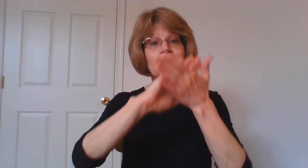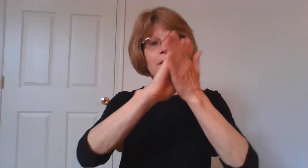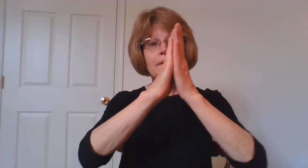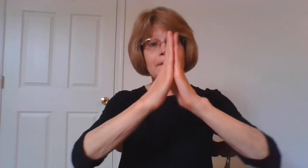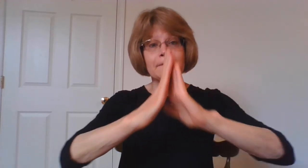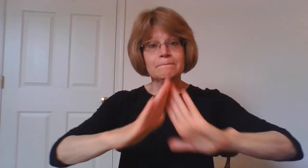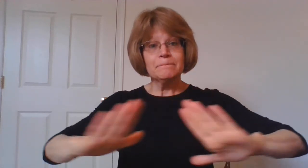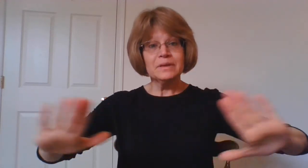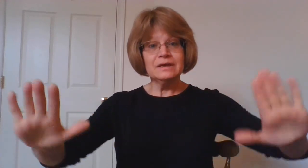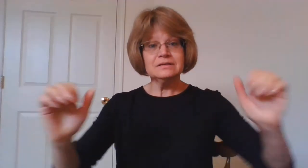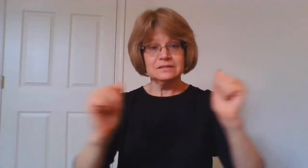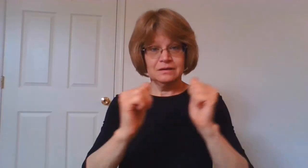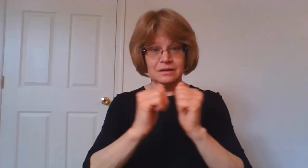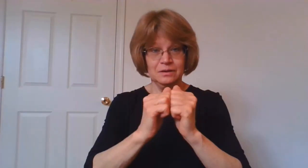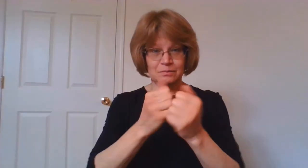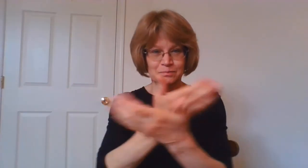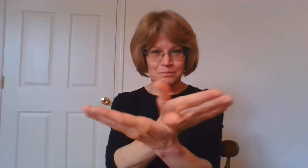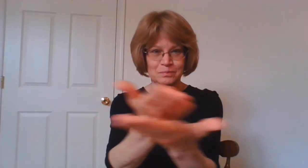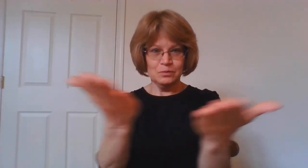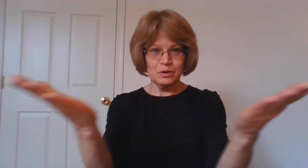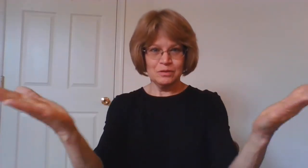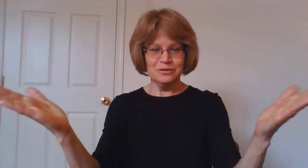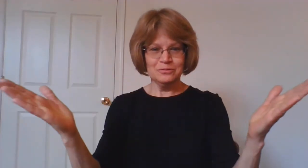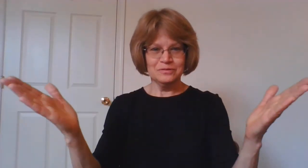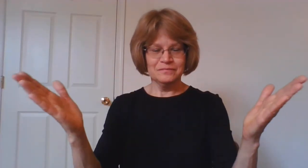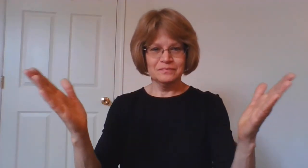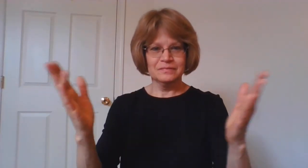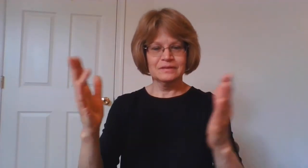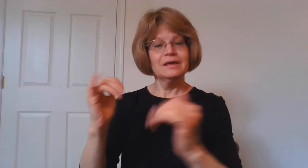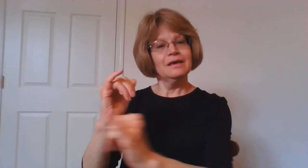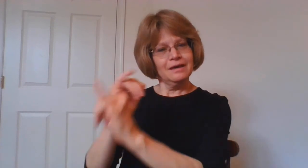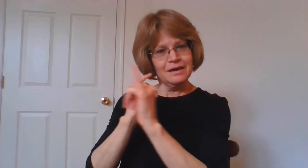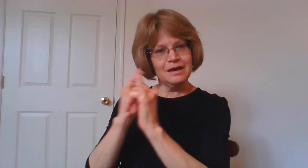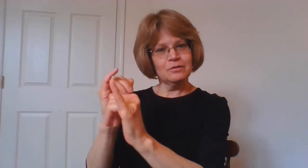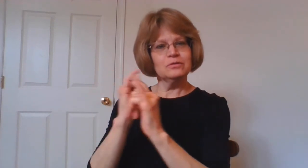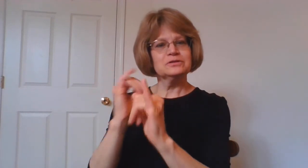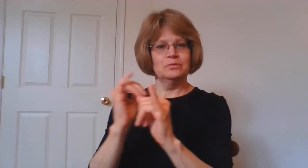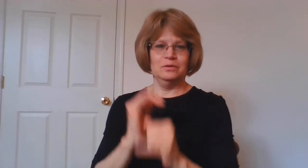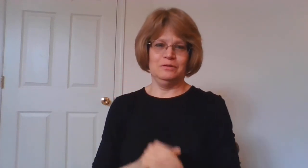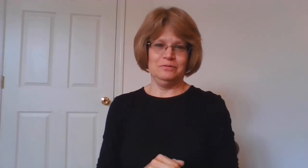peace be with you. And also with you.